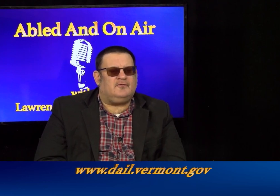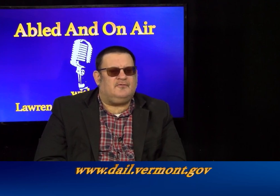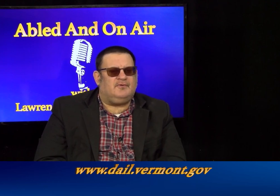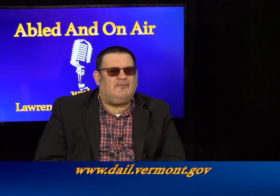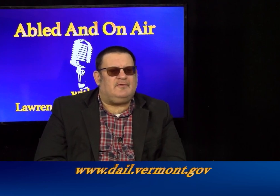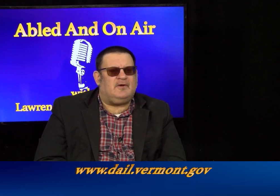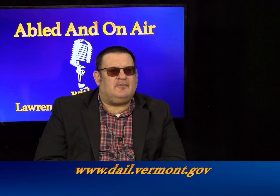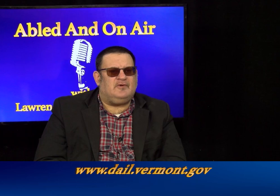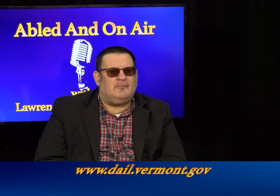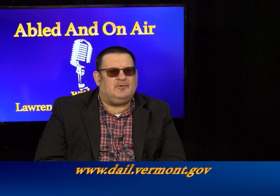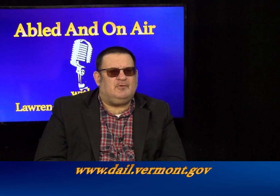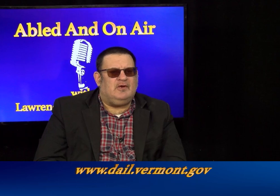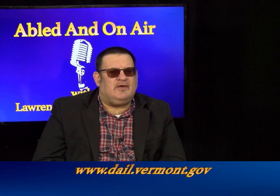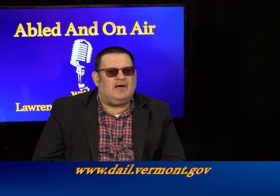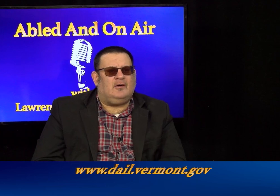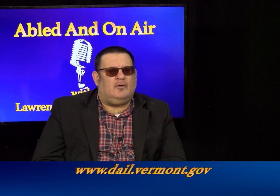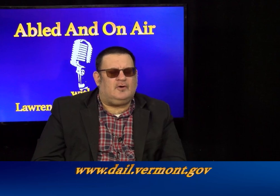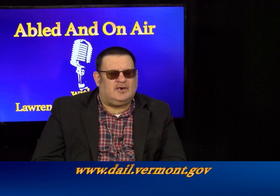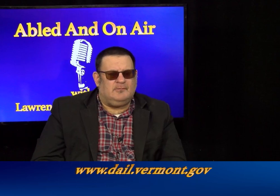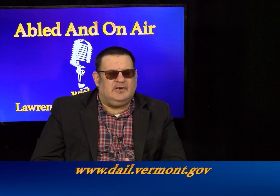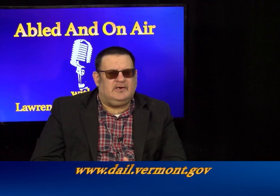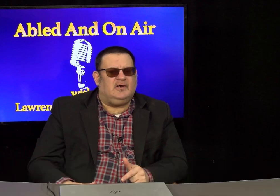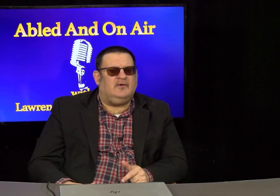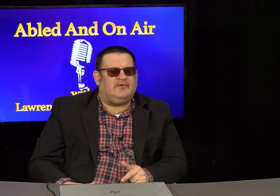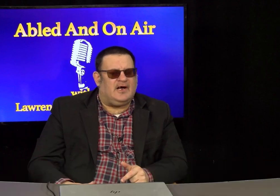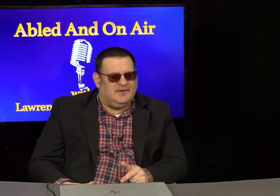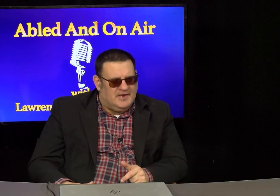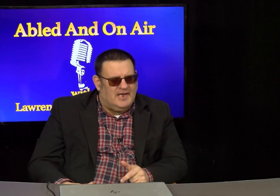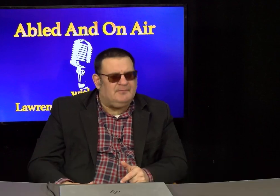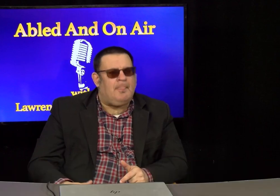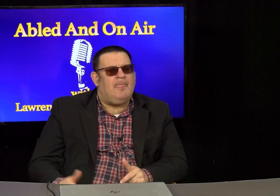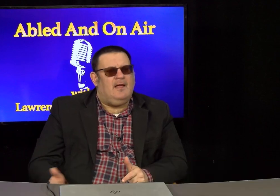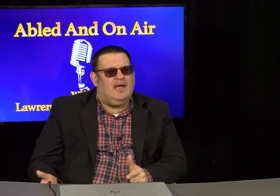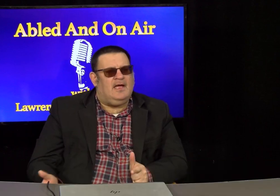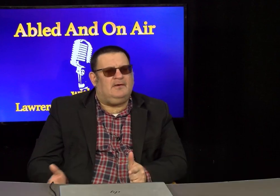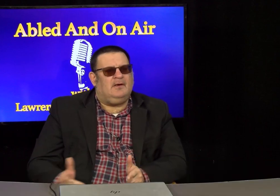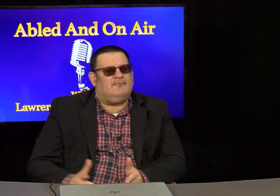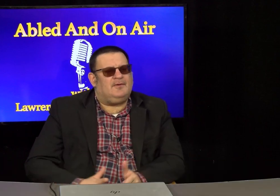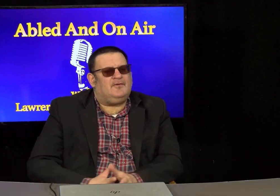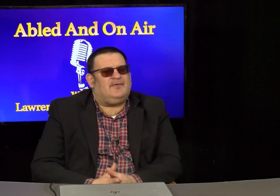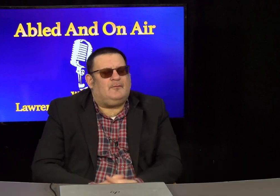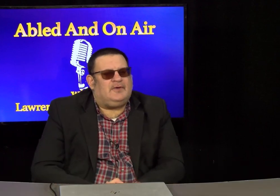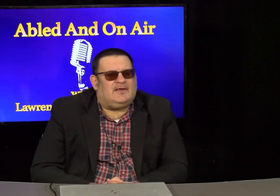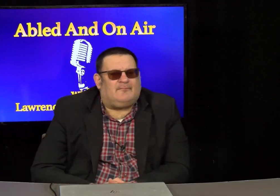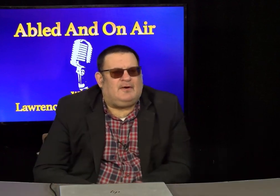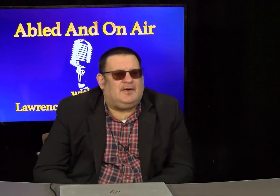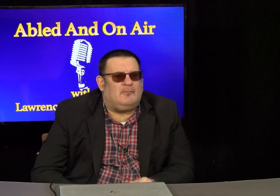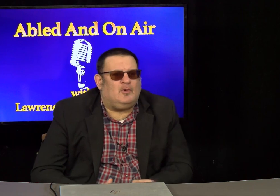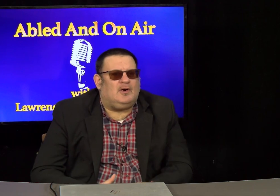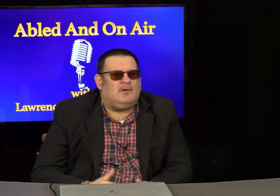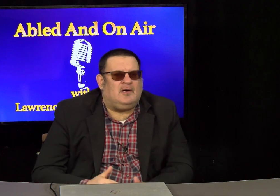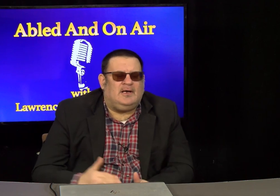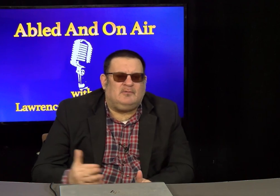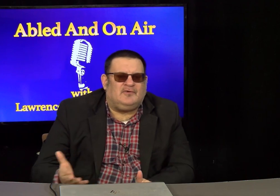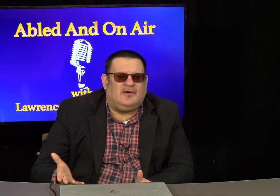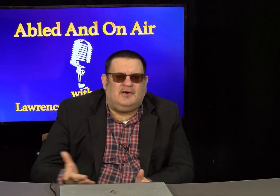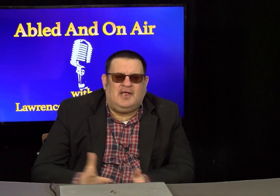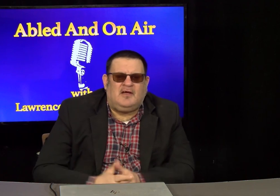to www.OrcaMedia.net. And for those that would like to find out more about Abled and On Air,